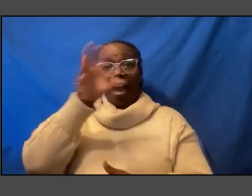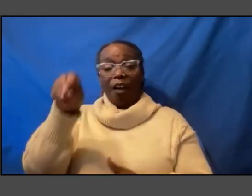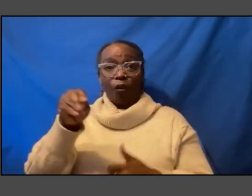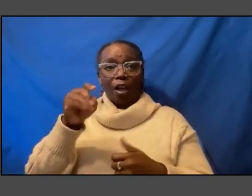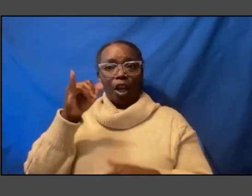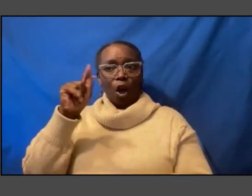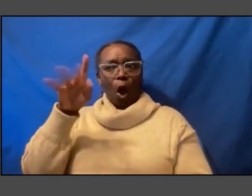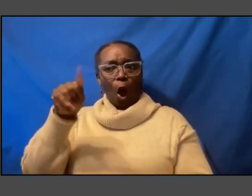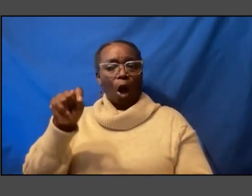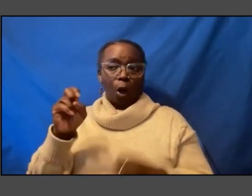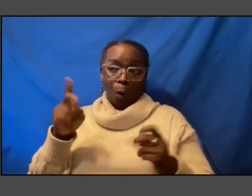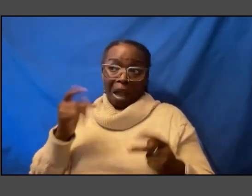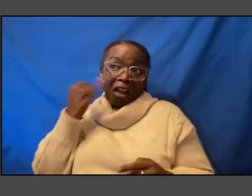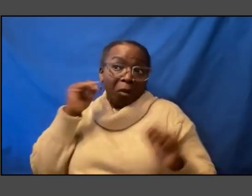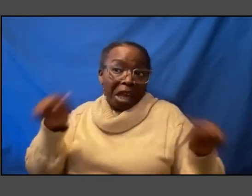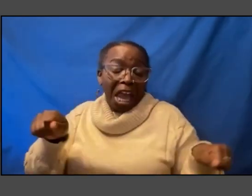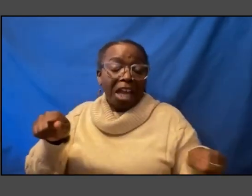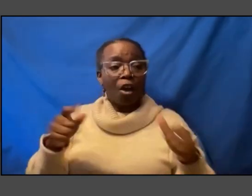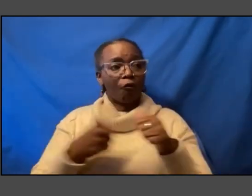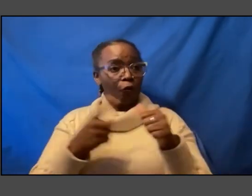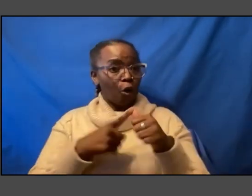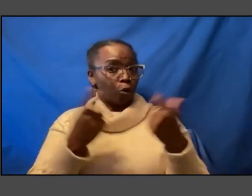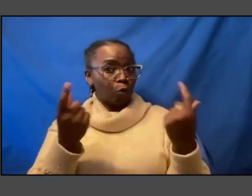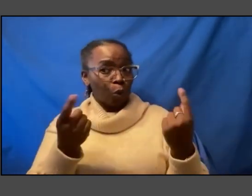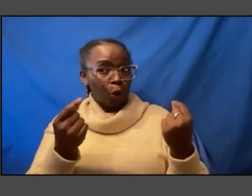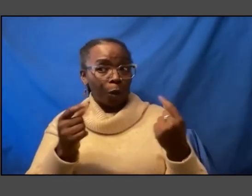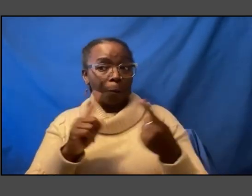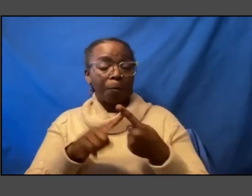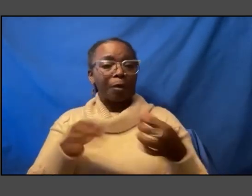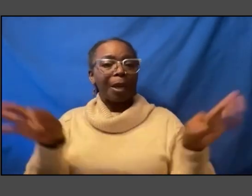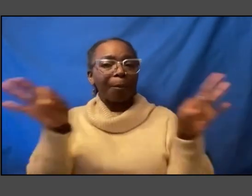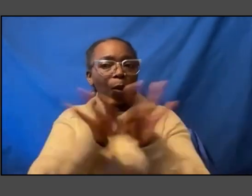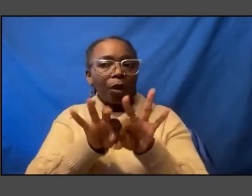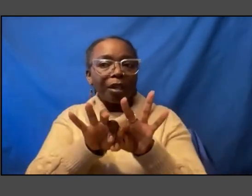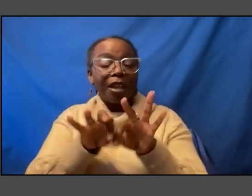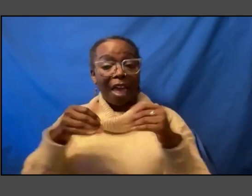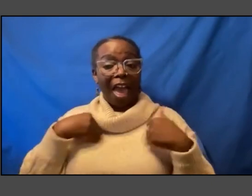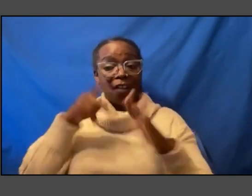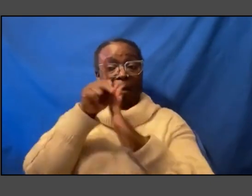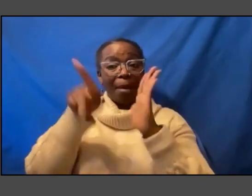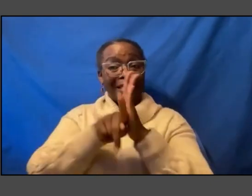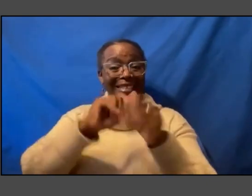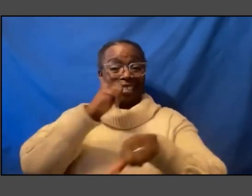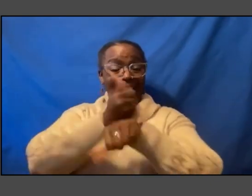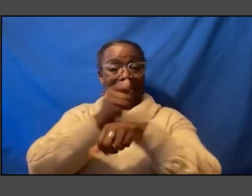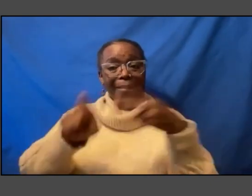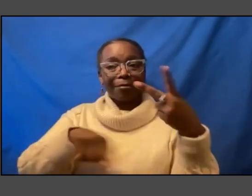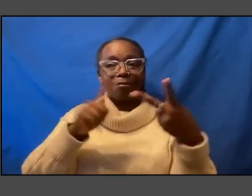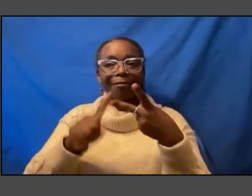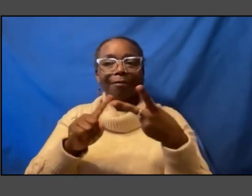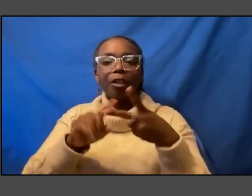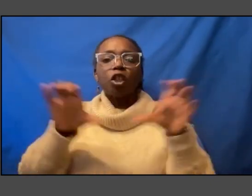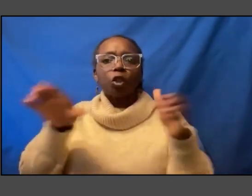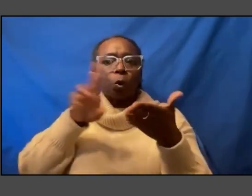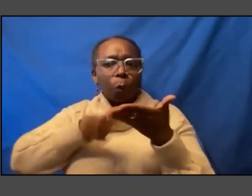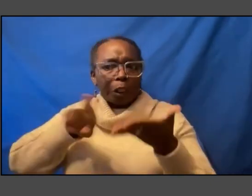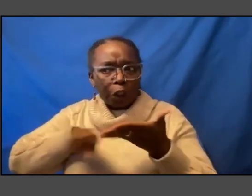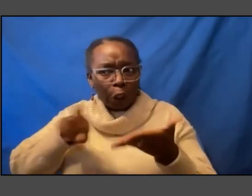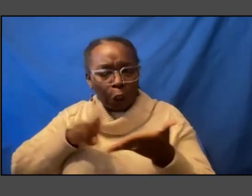so i said first of all then the key is to have the policy the second is to do the research to make sure these were bronzes